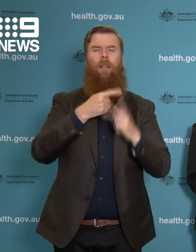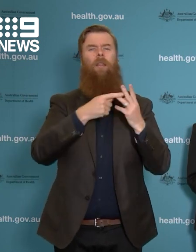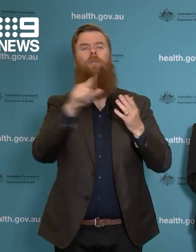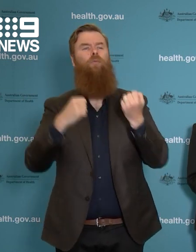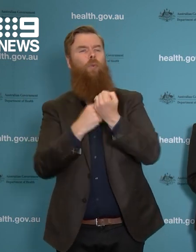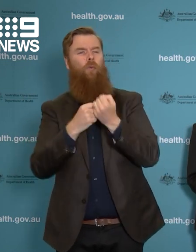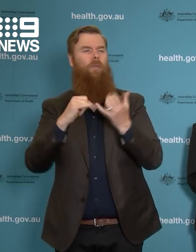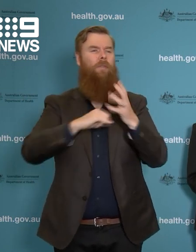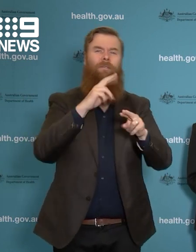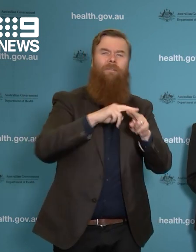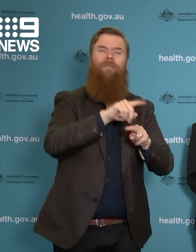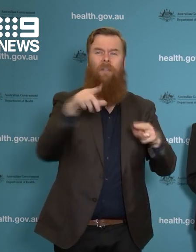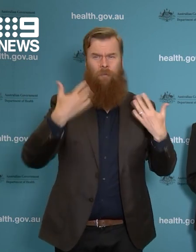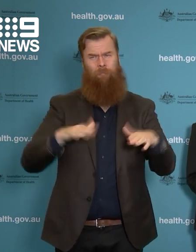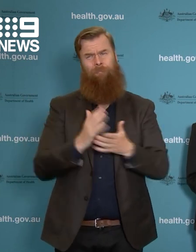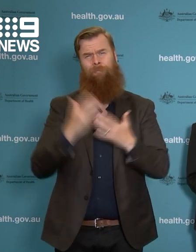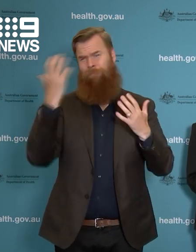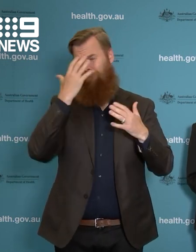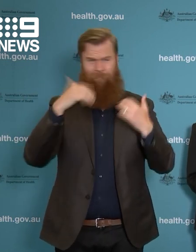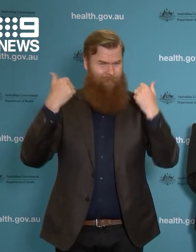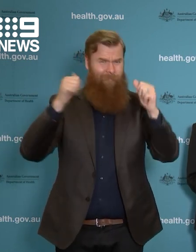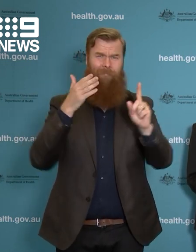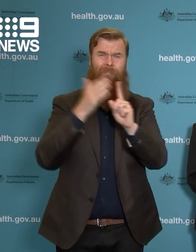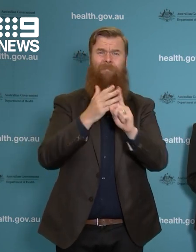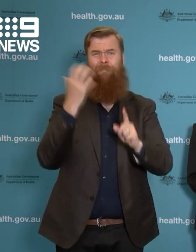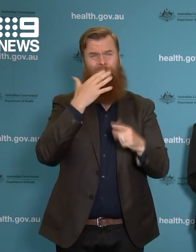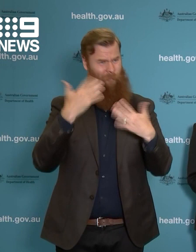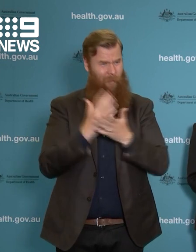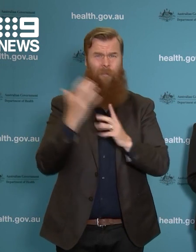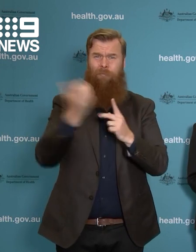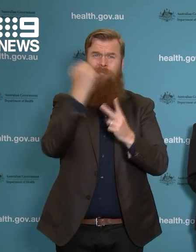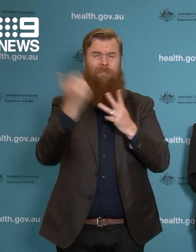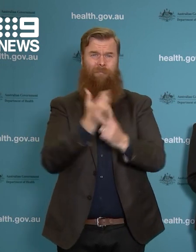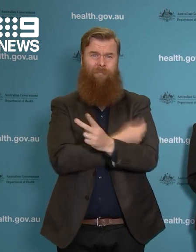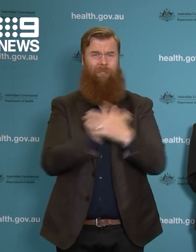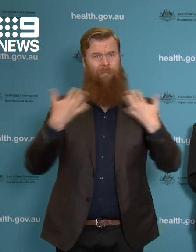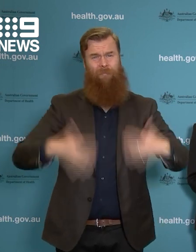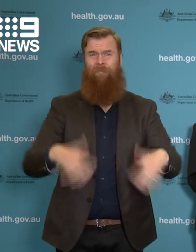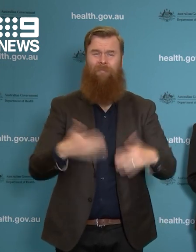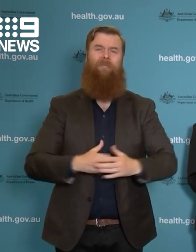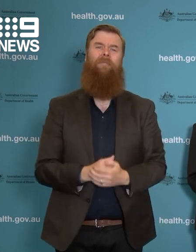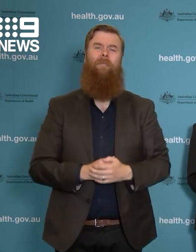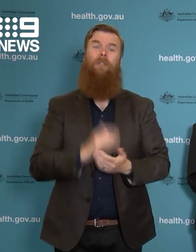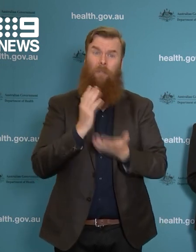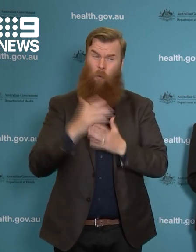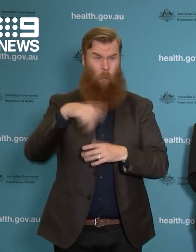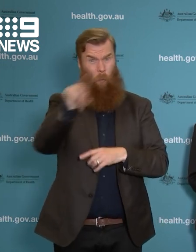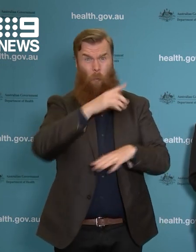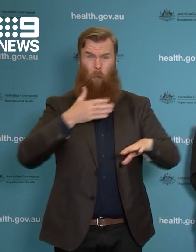have helped make this possible. It's a great achievement, and it's been no small endeavour for all of those involved.